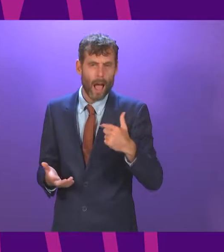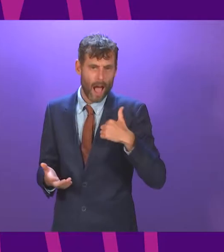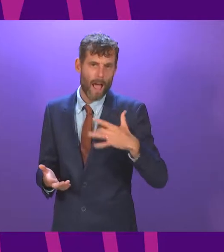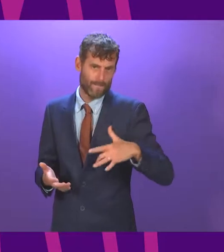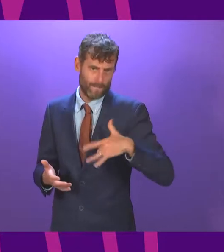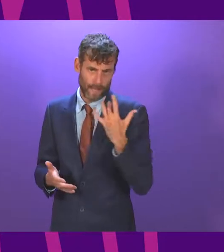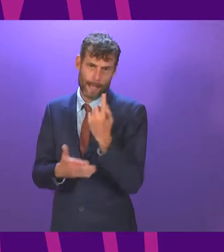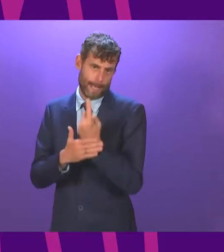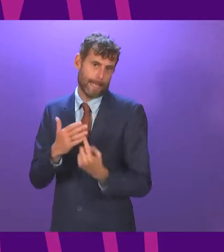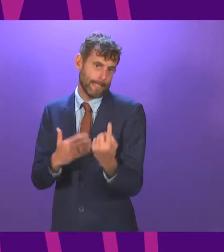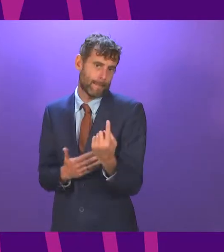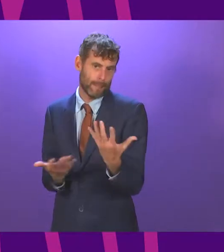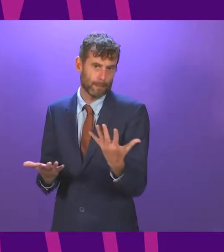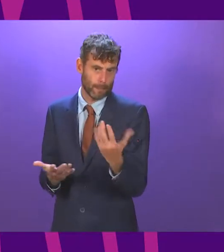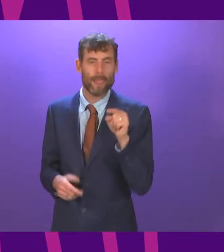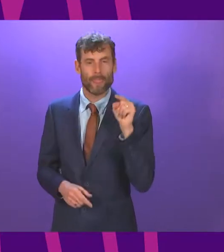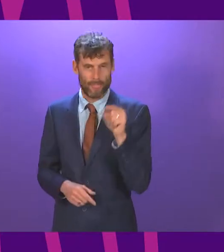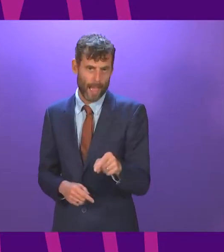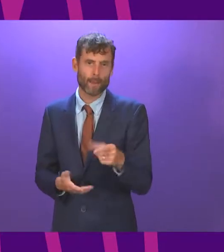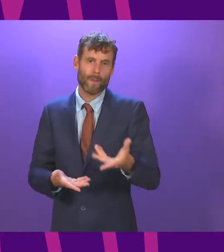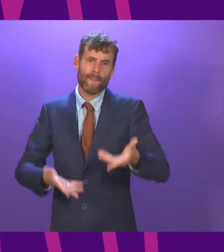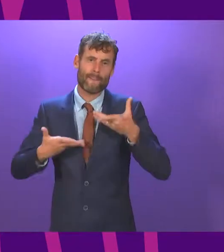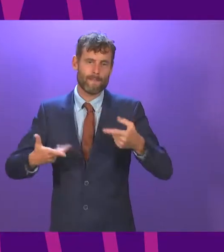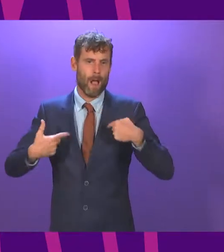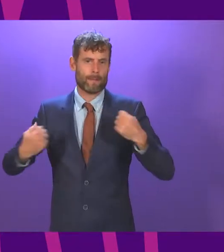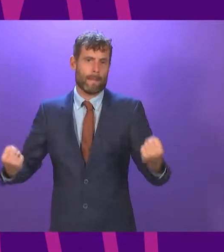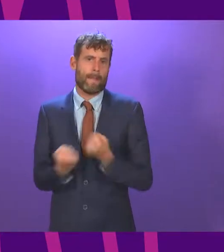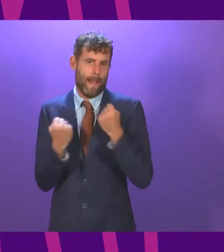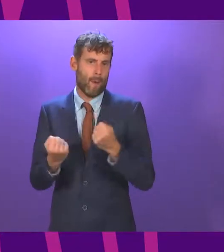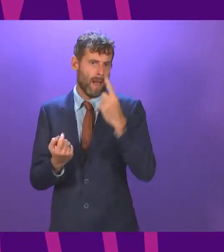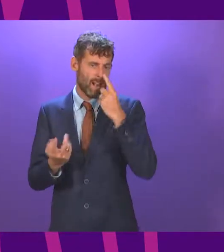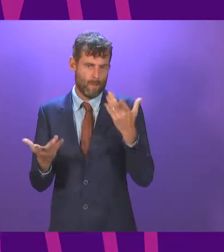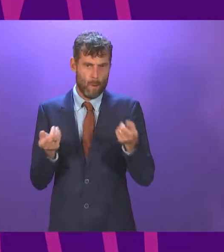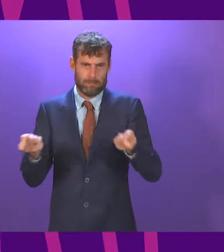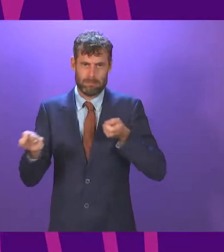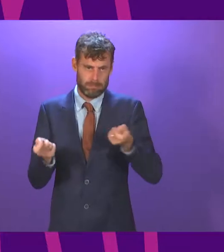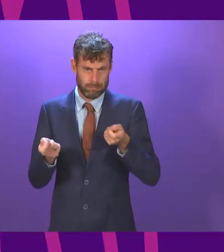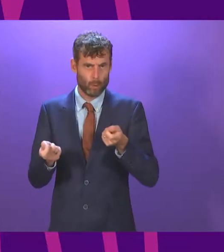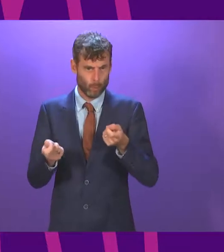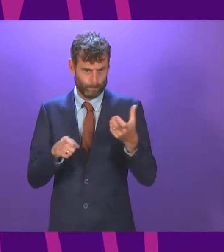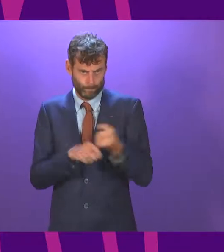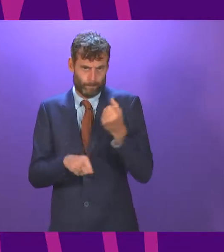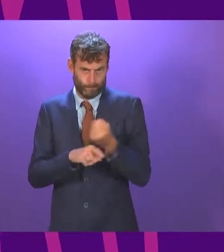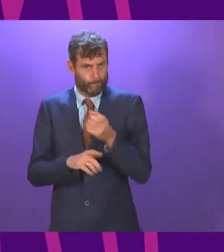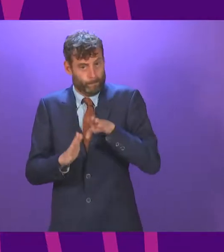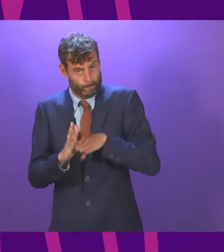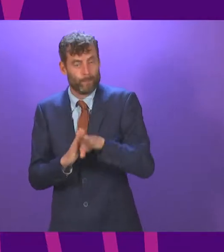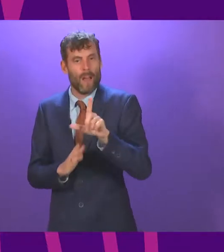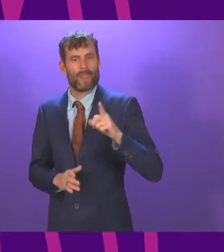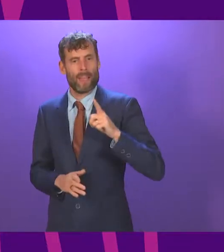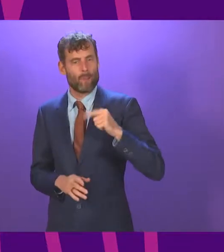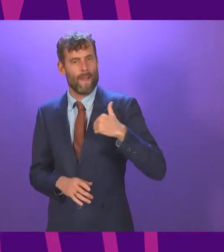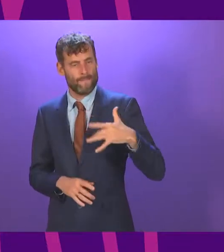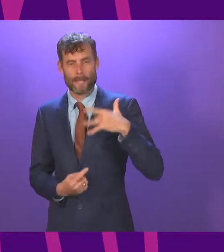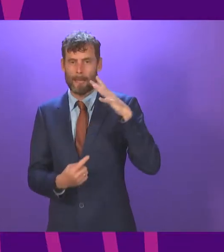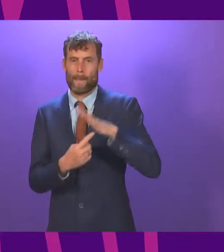powers of independence should enable us to go even further, which is why it's essential that the people of Scotland have a choice over our future once the